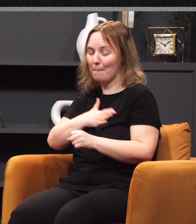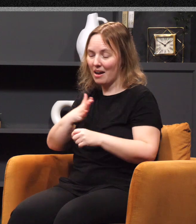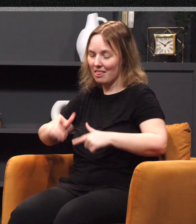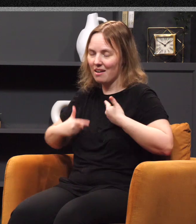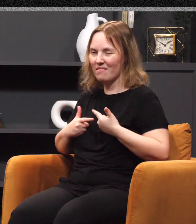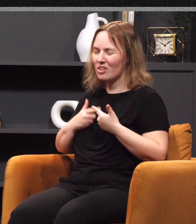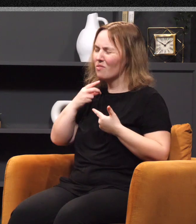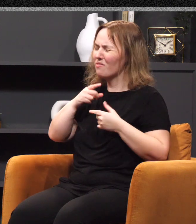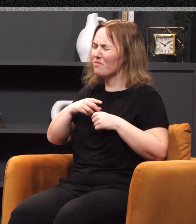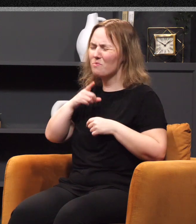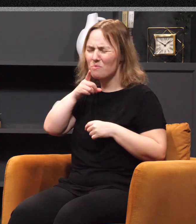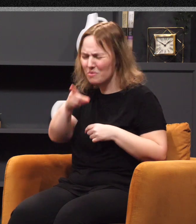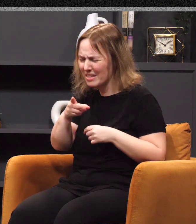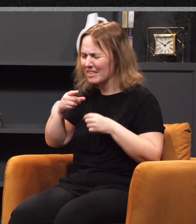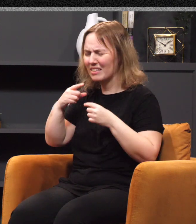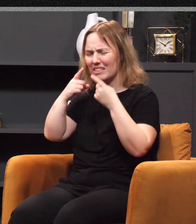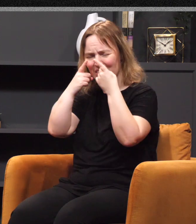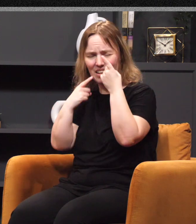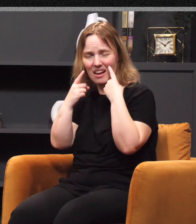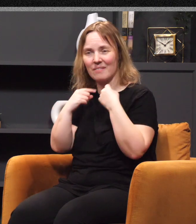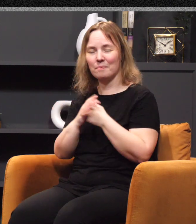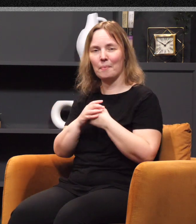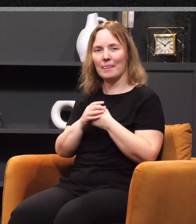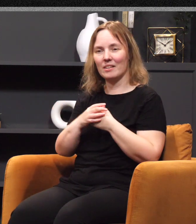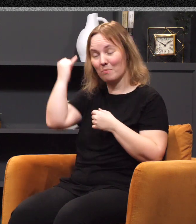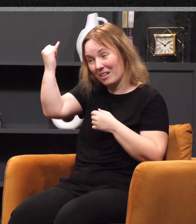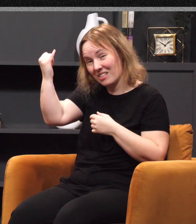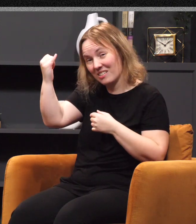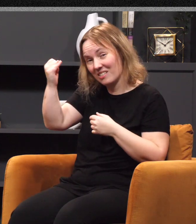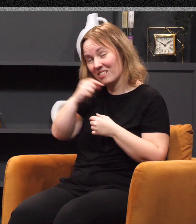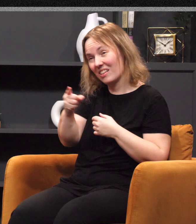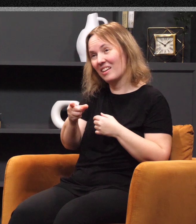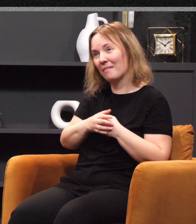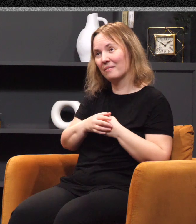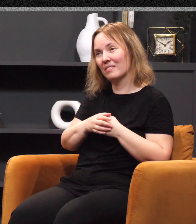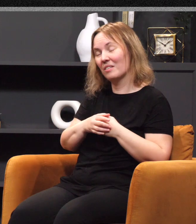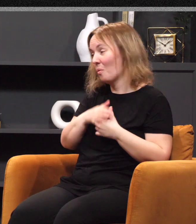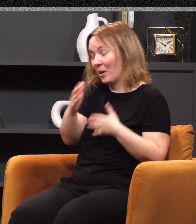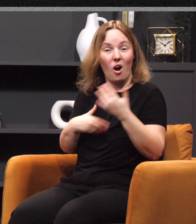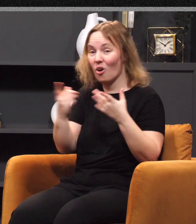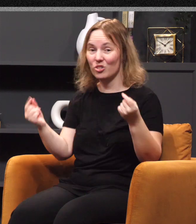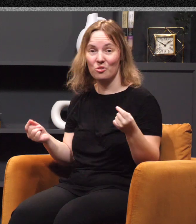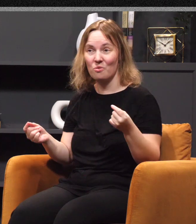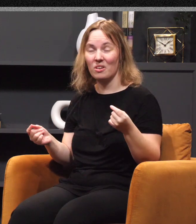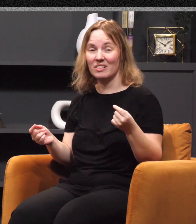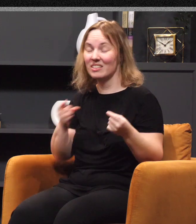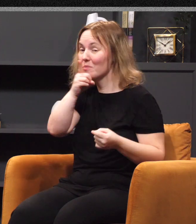sad. Interesting, isn't it? Can you imagine saying that? Yeah, because we all do. Let's be real.